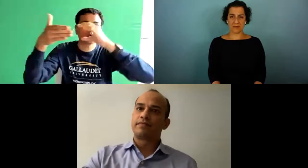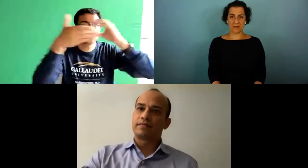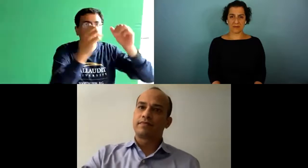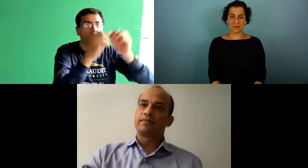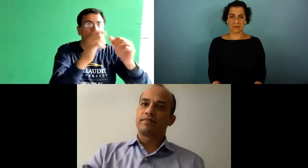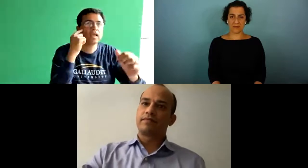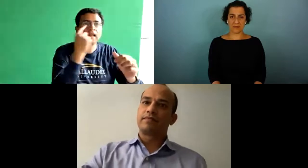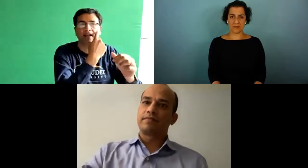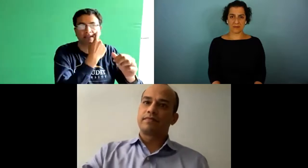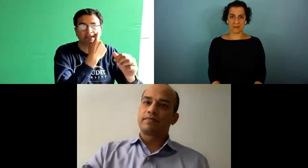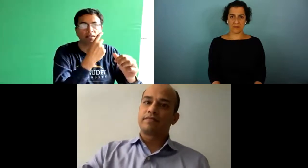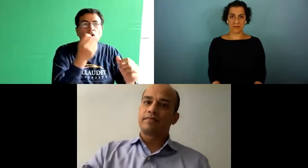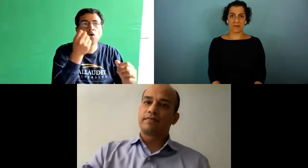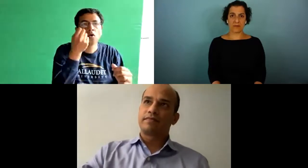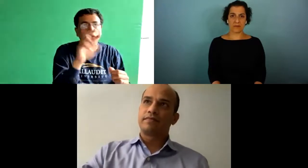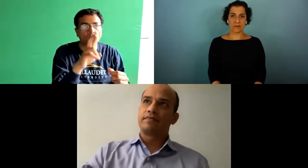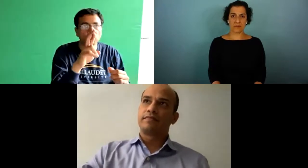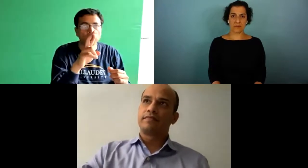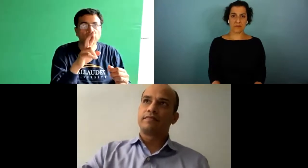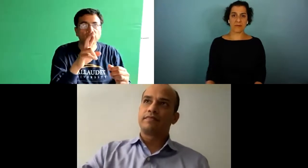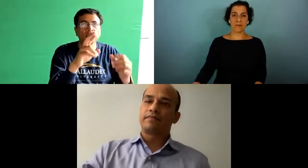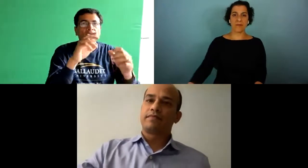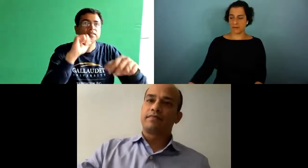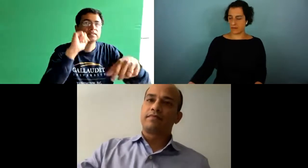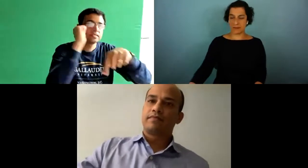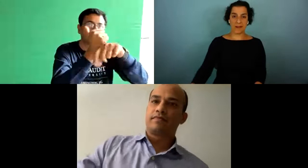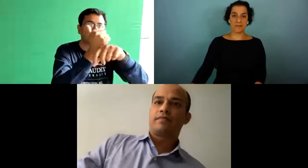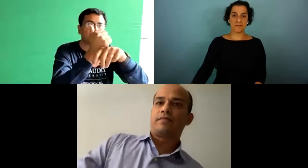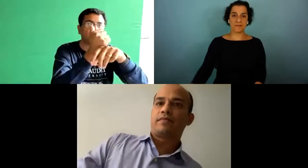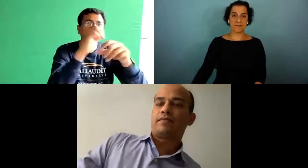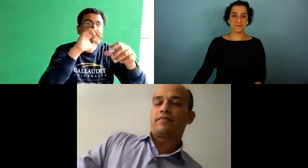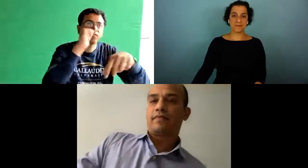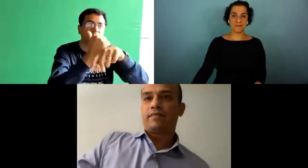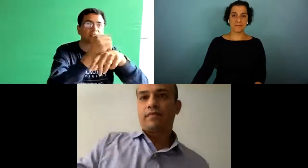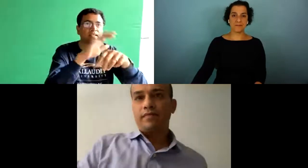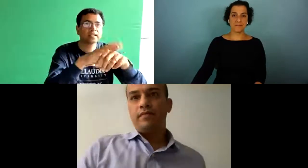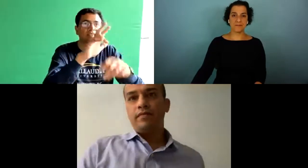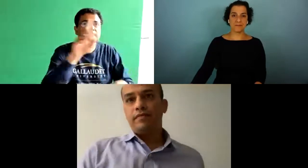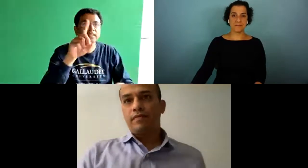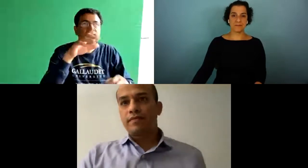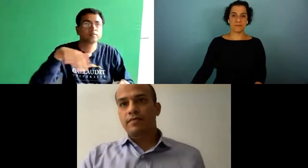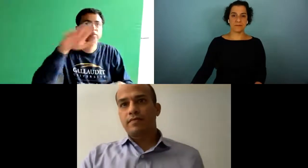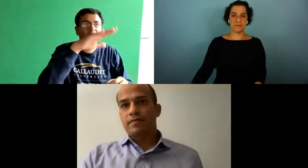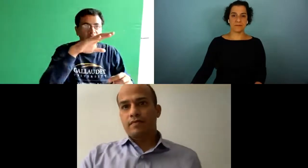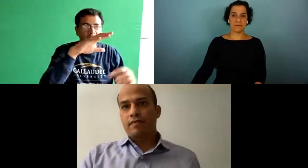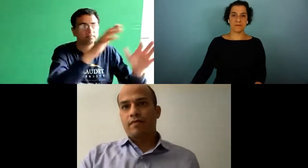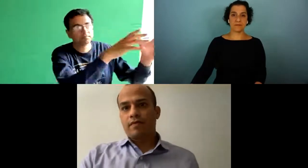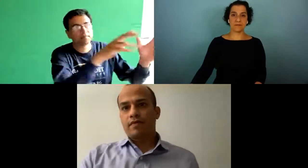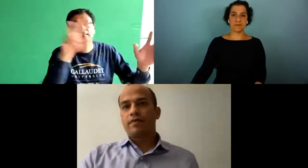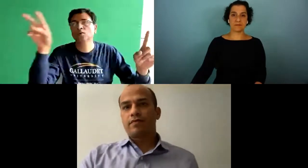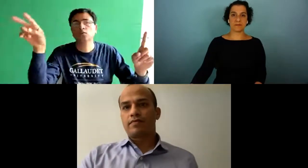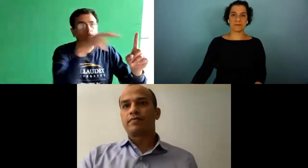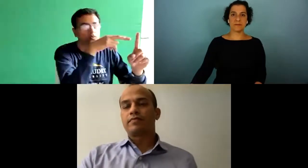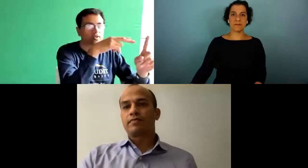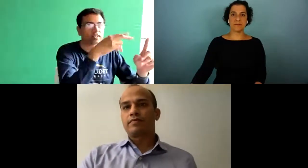signed is always in front of you so that means it would stay front facing wherever you turn your head it's sort of um yoked to